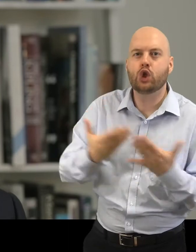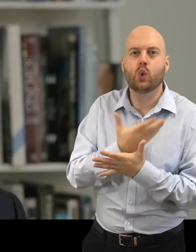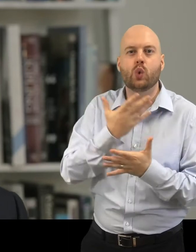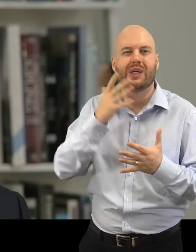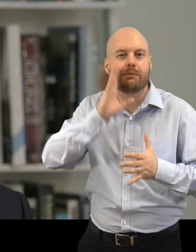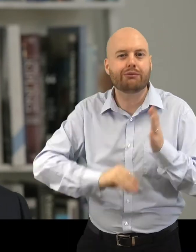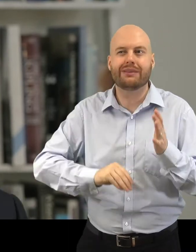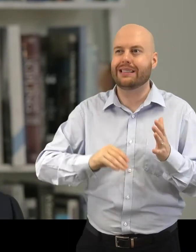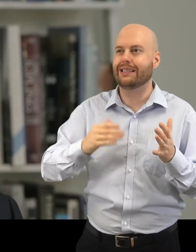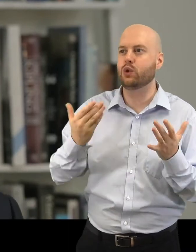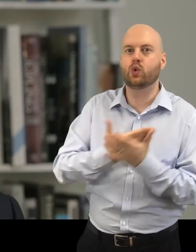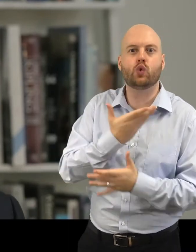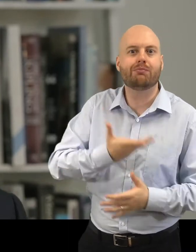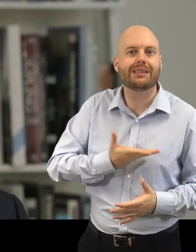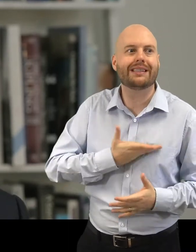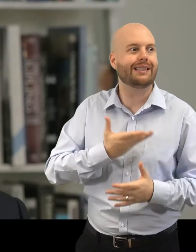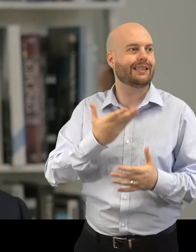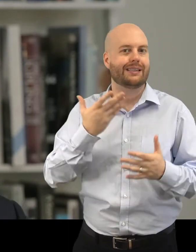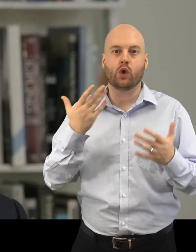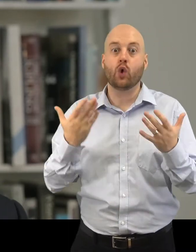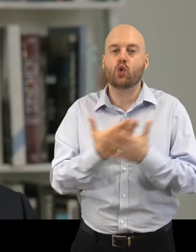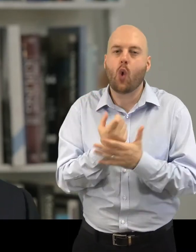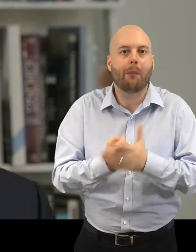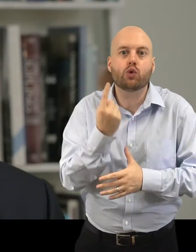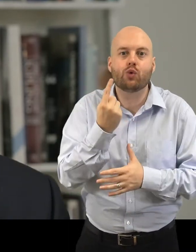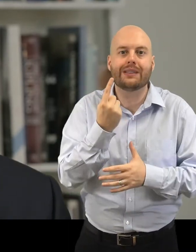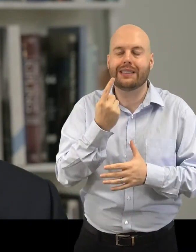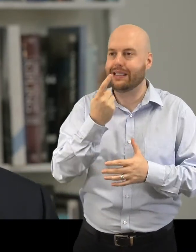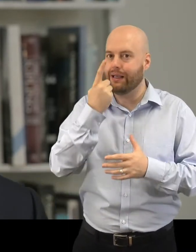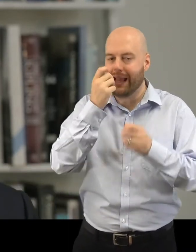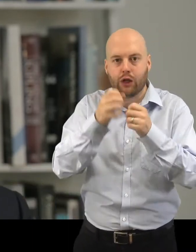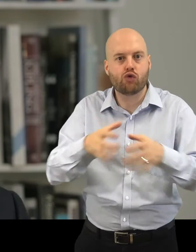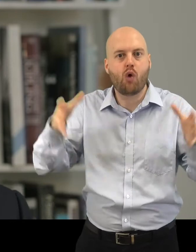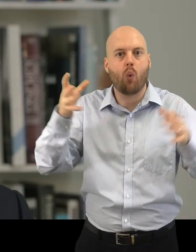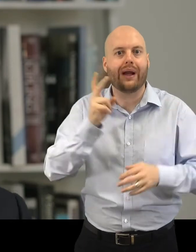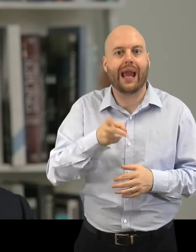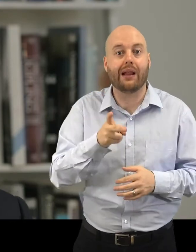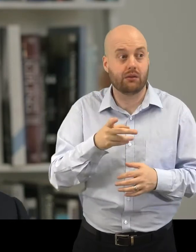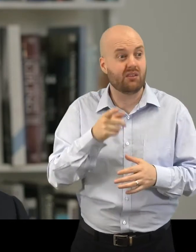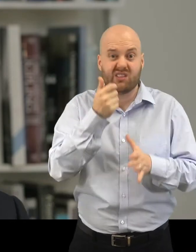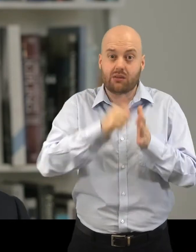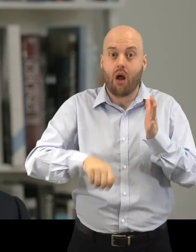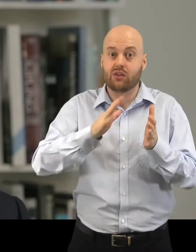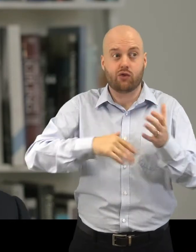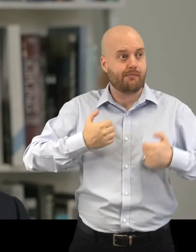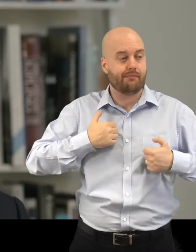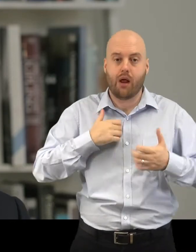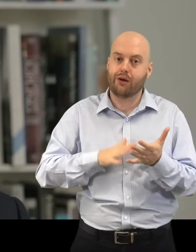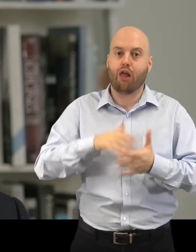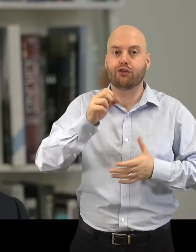for new cultural opportunities begins to regrow that we have to support from a seed level as big cultural organisations,